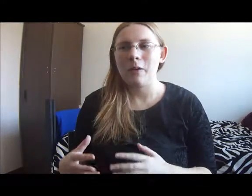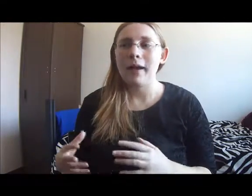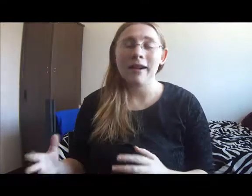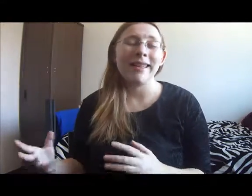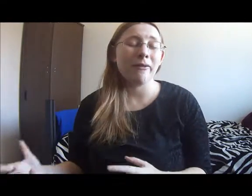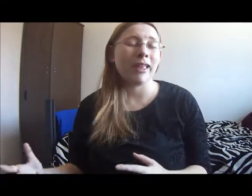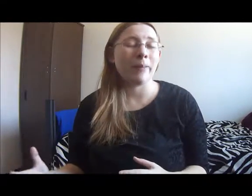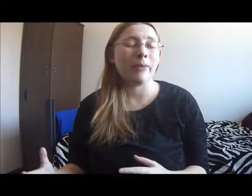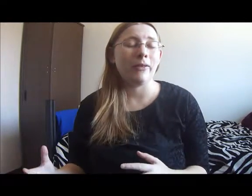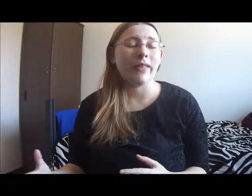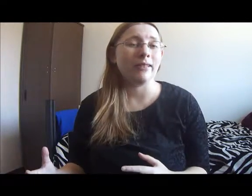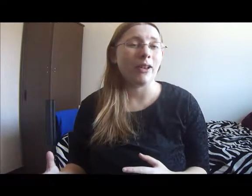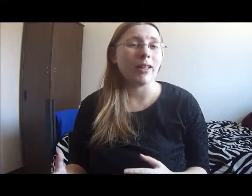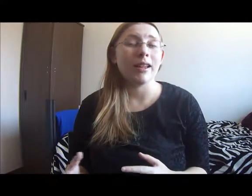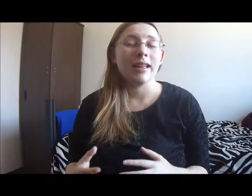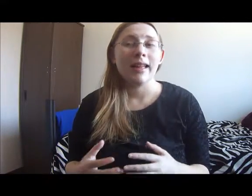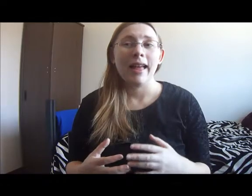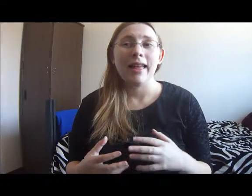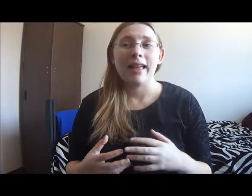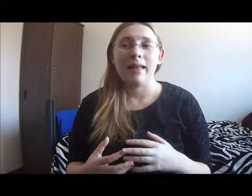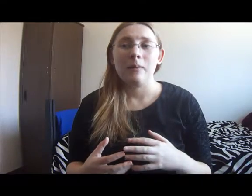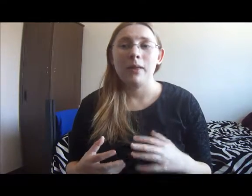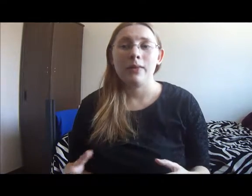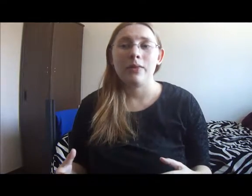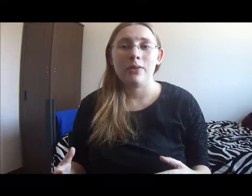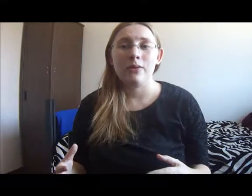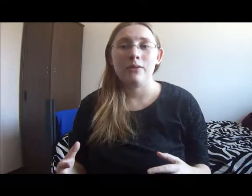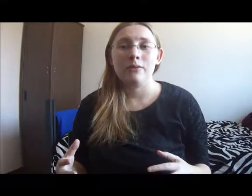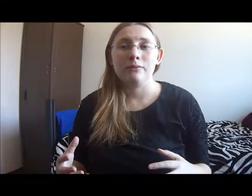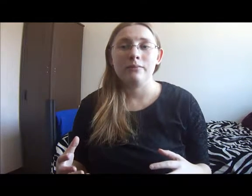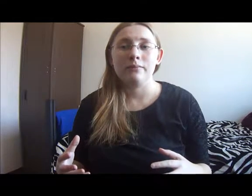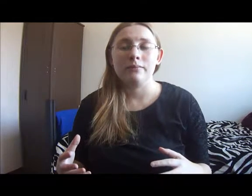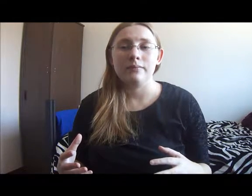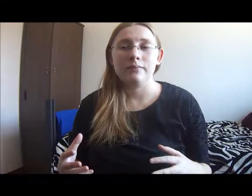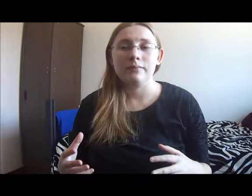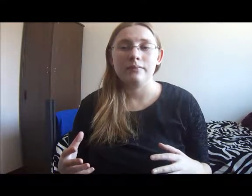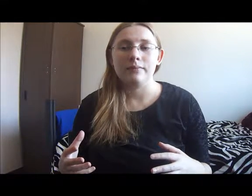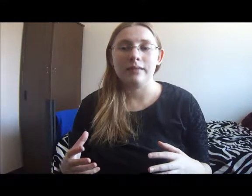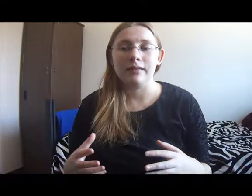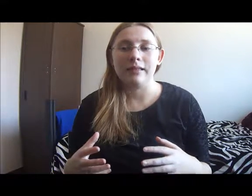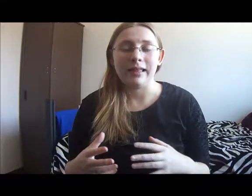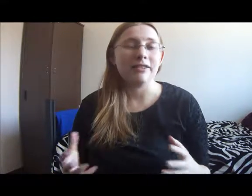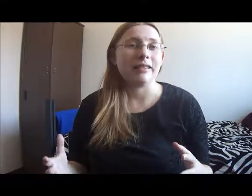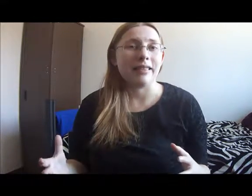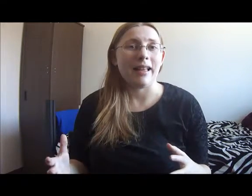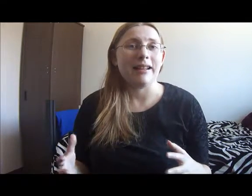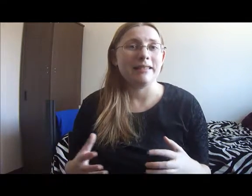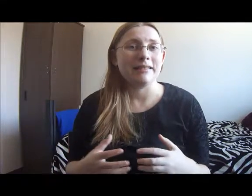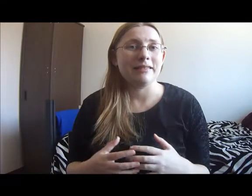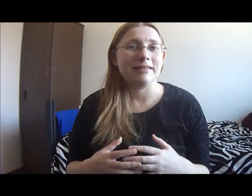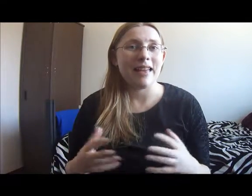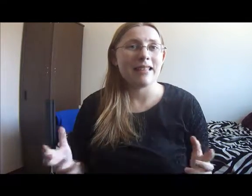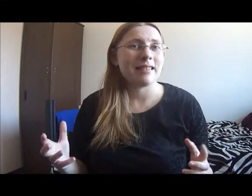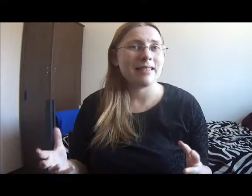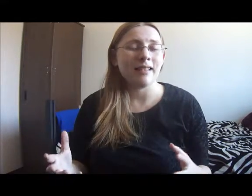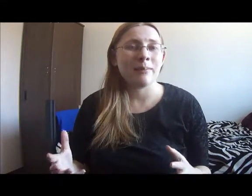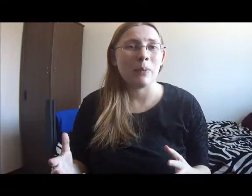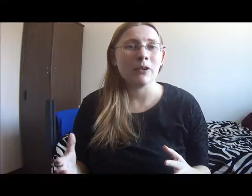So Harry giving him the fake locket with the letter inside. That's important